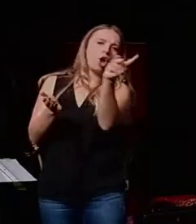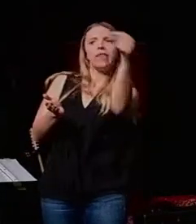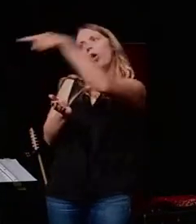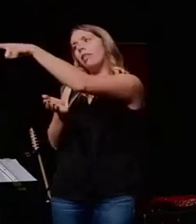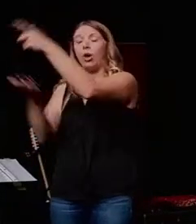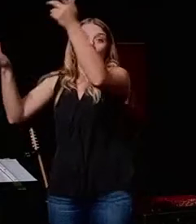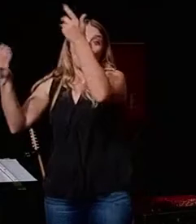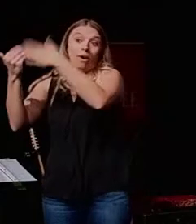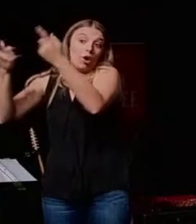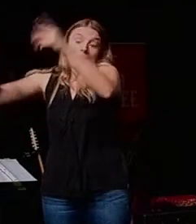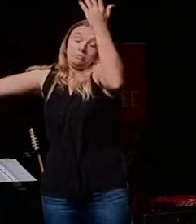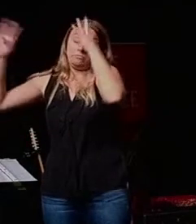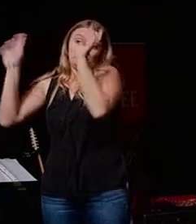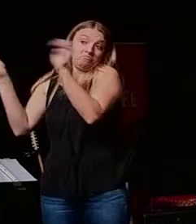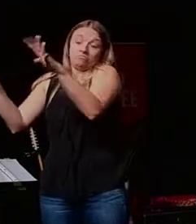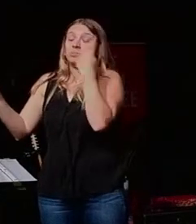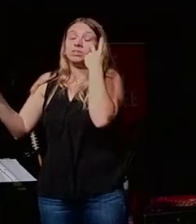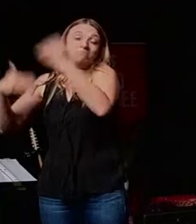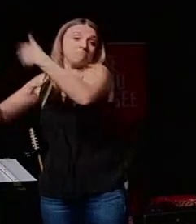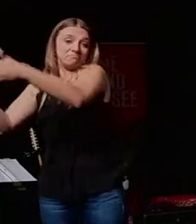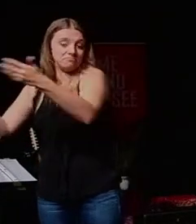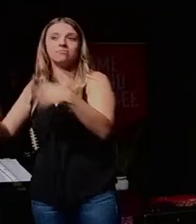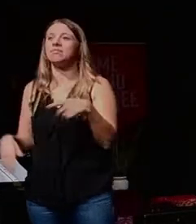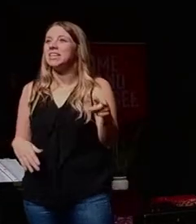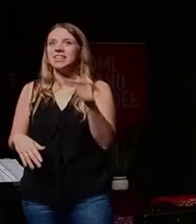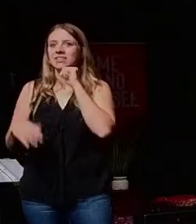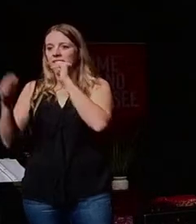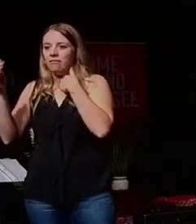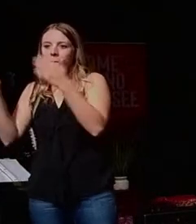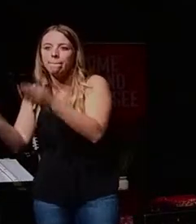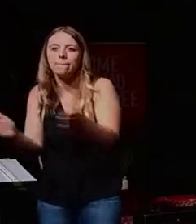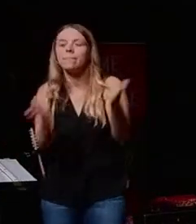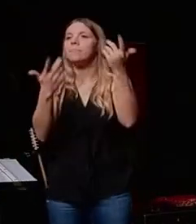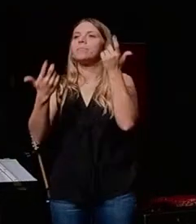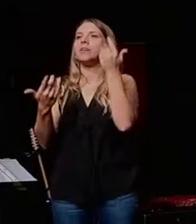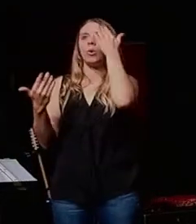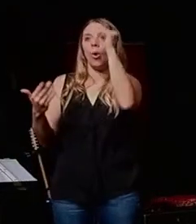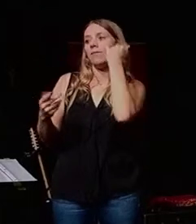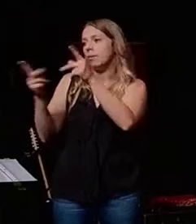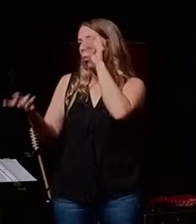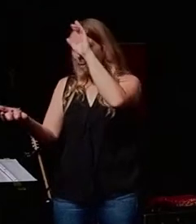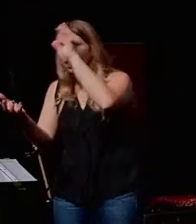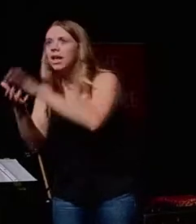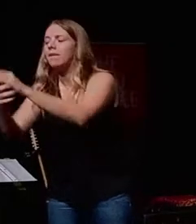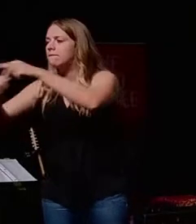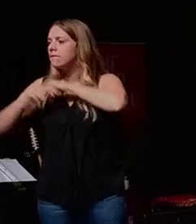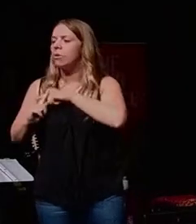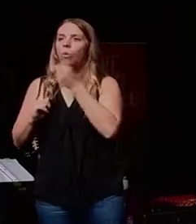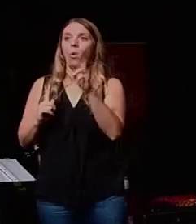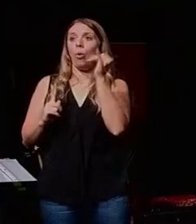whatever happens there, we don't know exactly what's going to happen, right? He didn't know whether people would believe or not believe, whether he would be